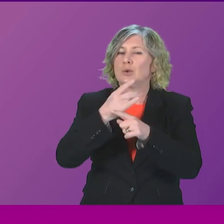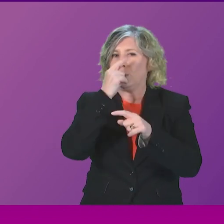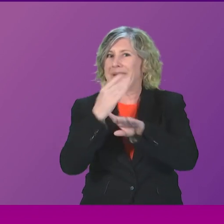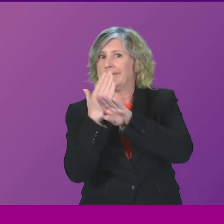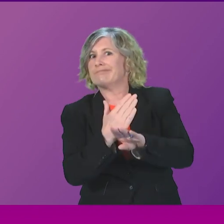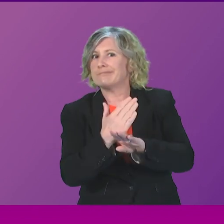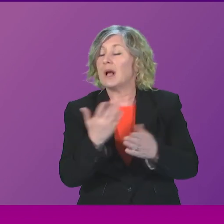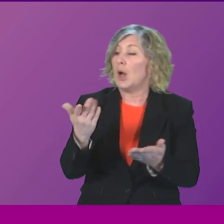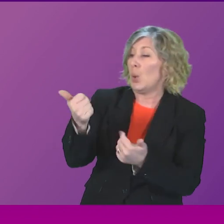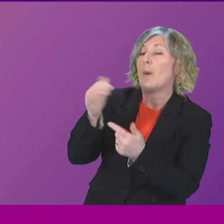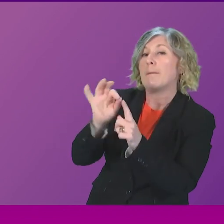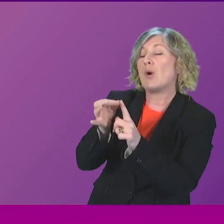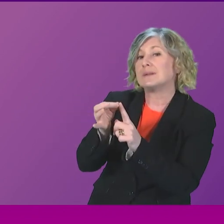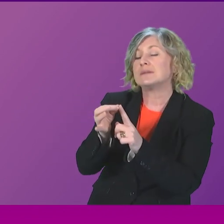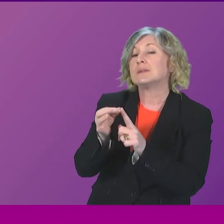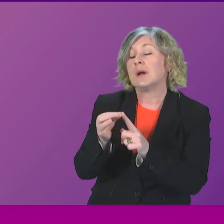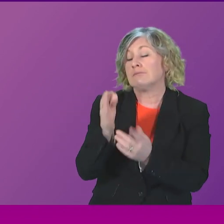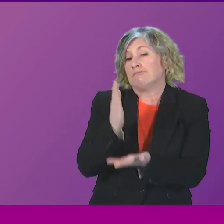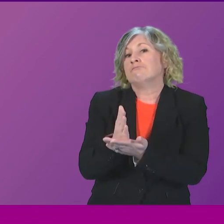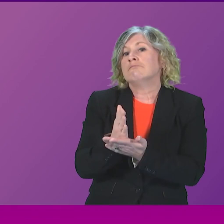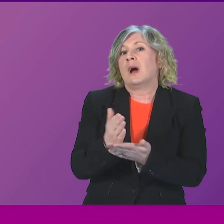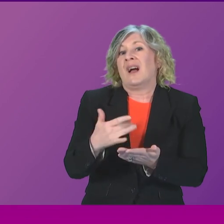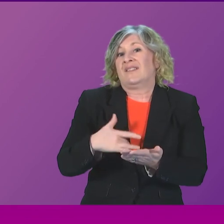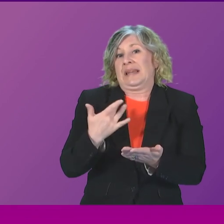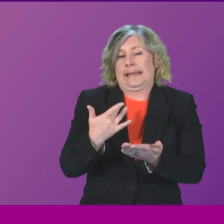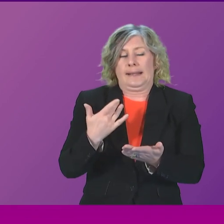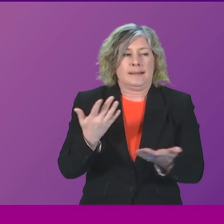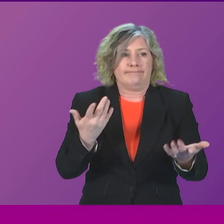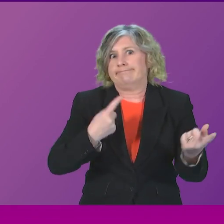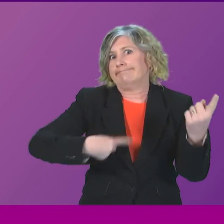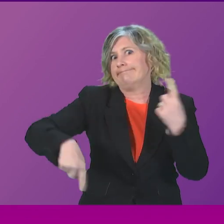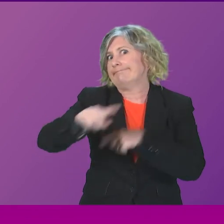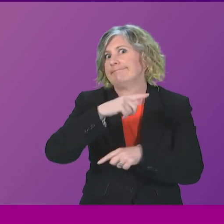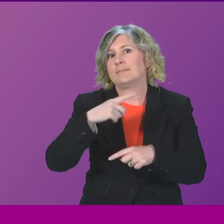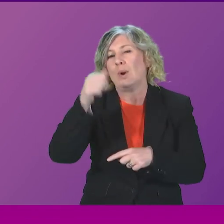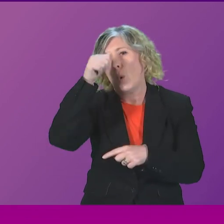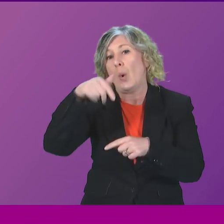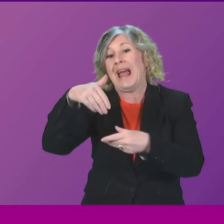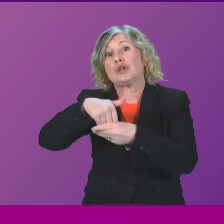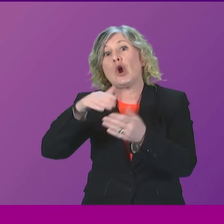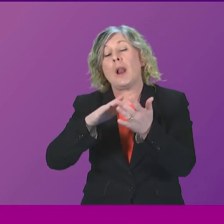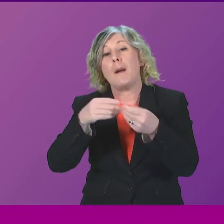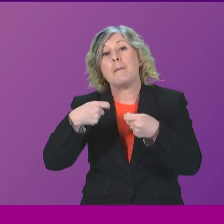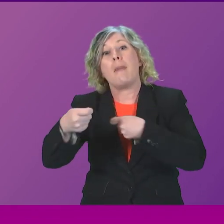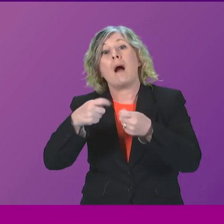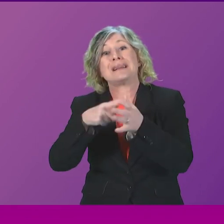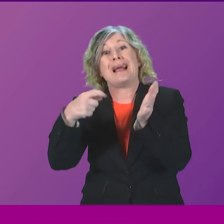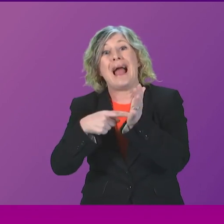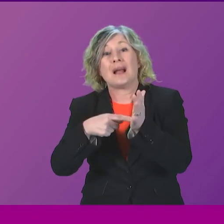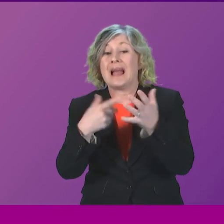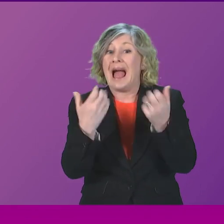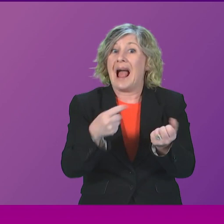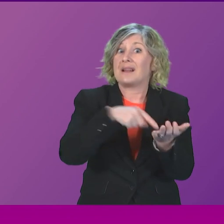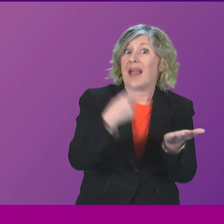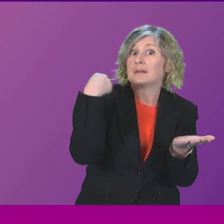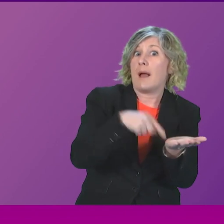point. Indeed, there is simply no doubt, I think, in anyone's mind that if the Internal Market Act had been in place when we first introduced minimum